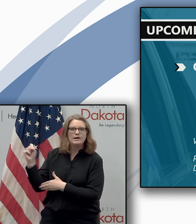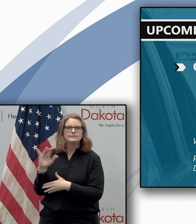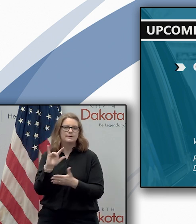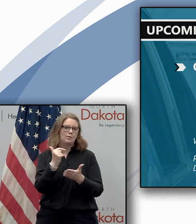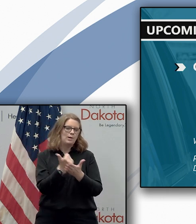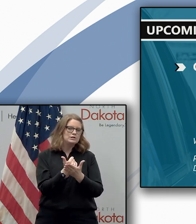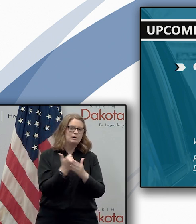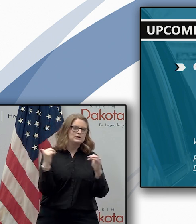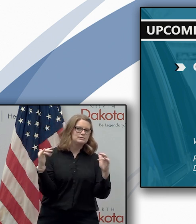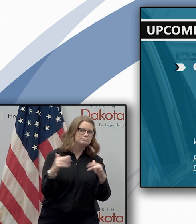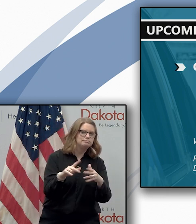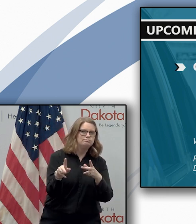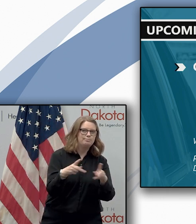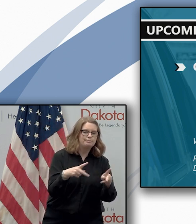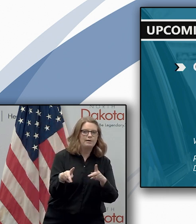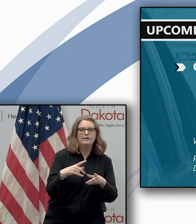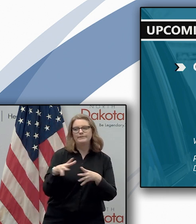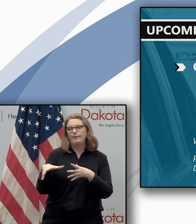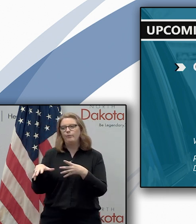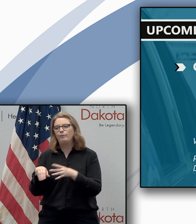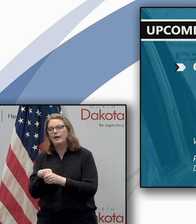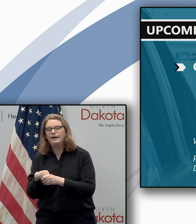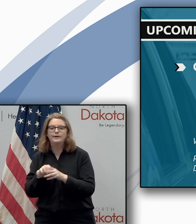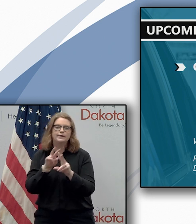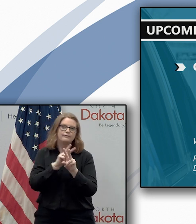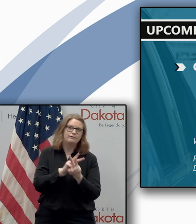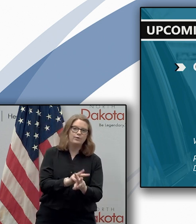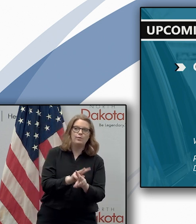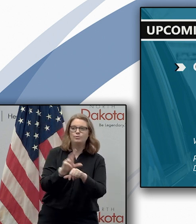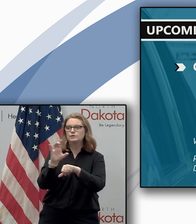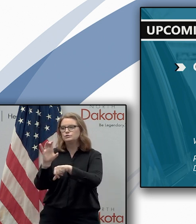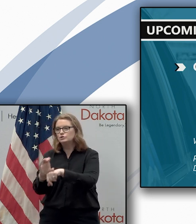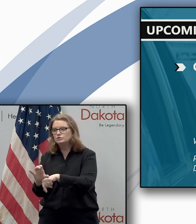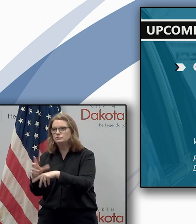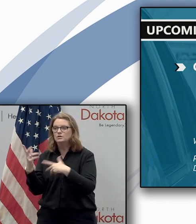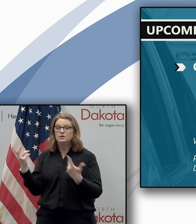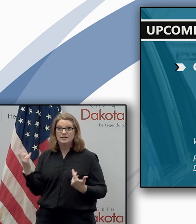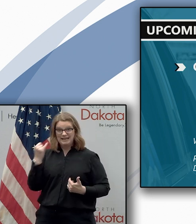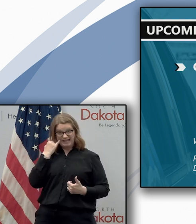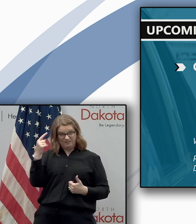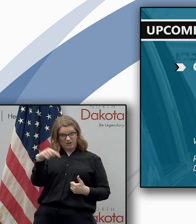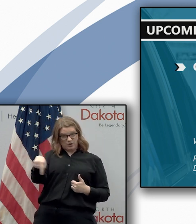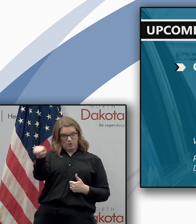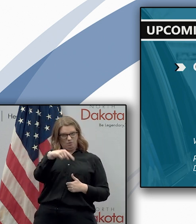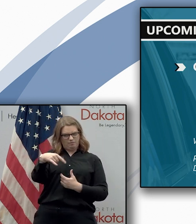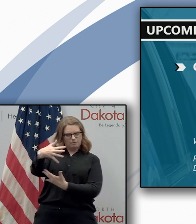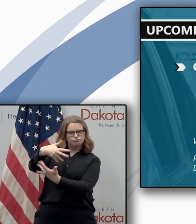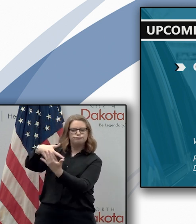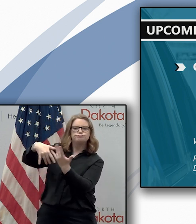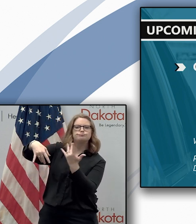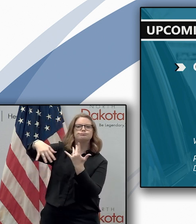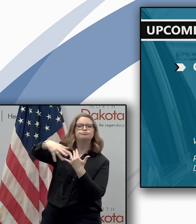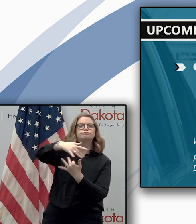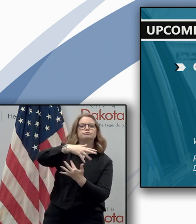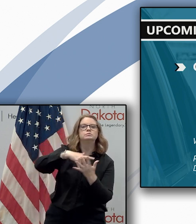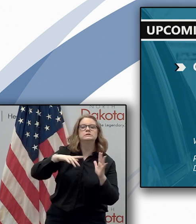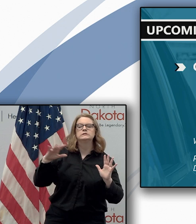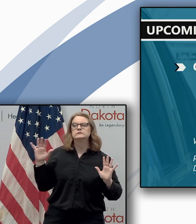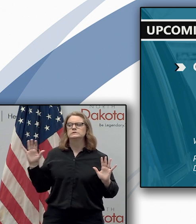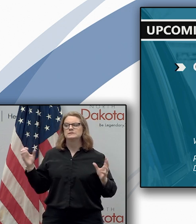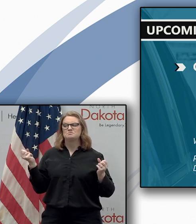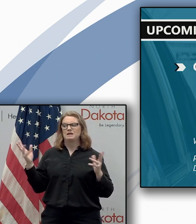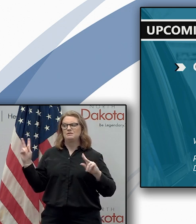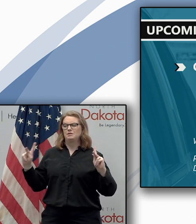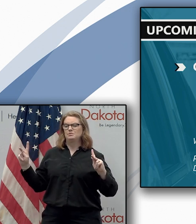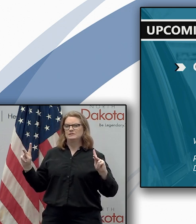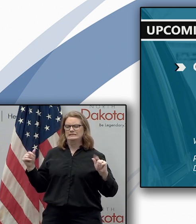a wedding a a funeral a church i mean if you've been around uh uh public and say hey i want to be i want